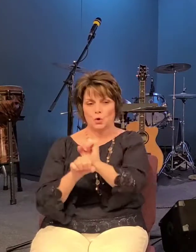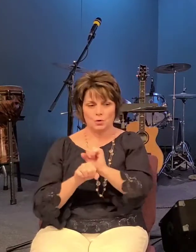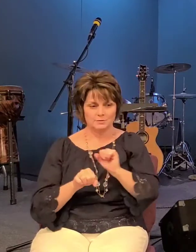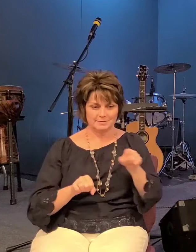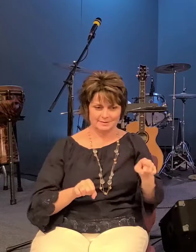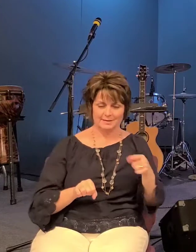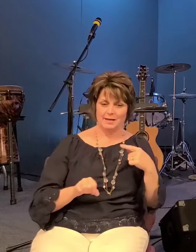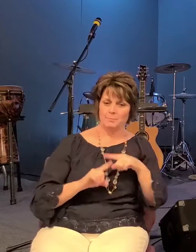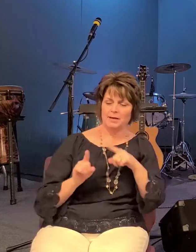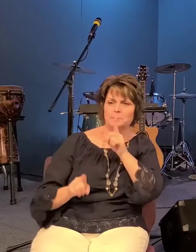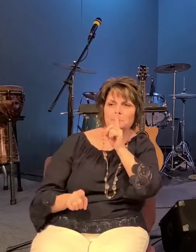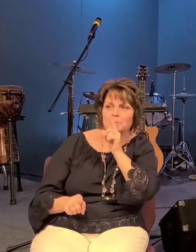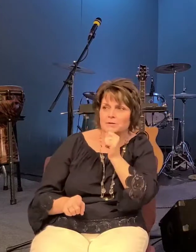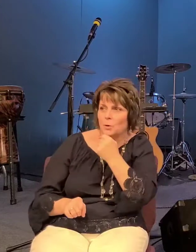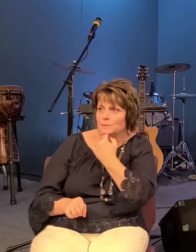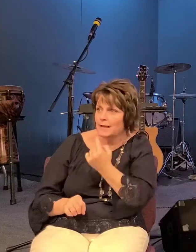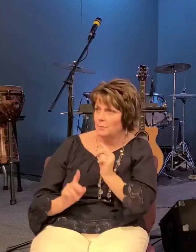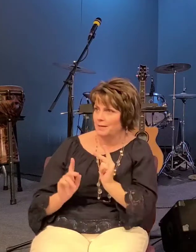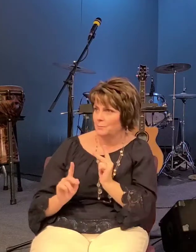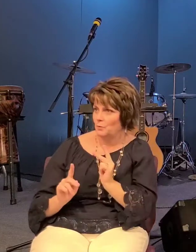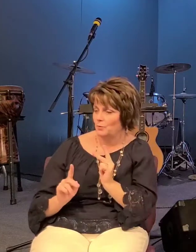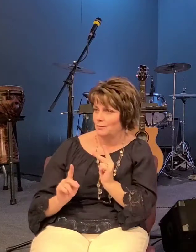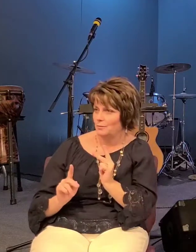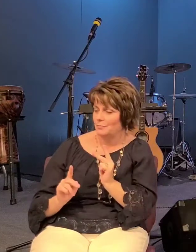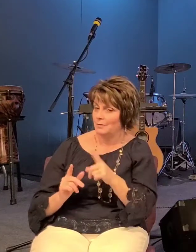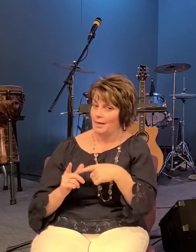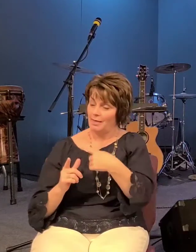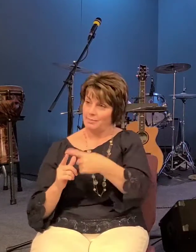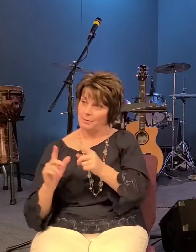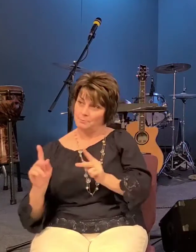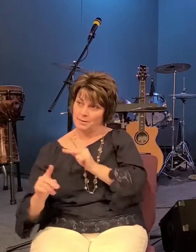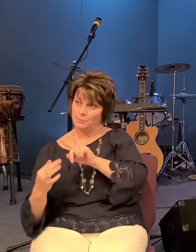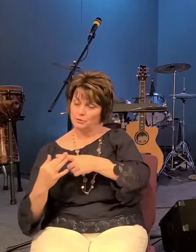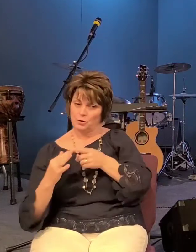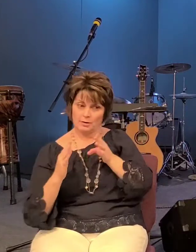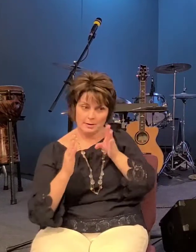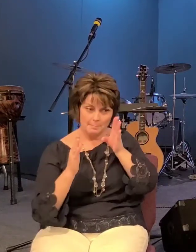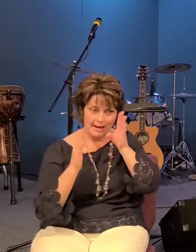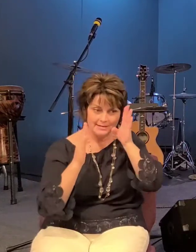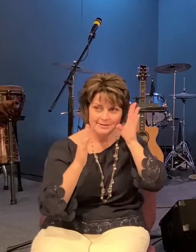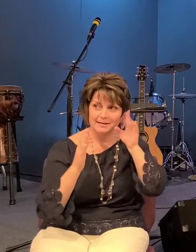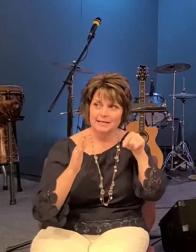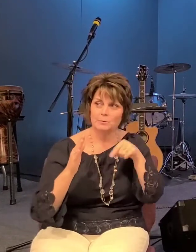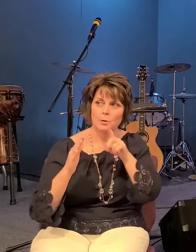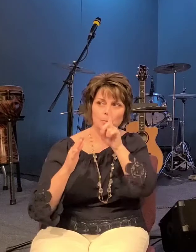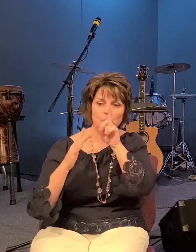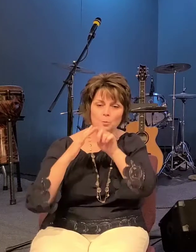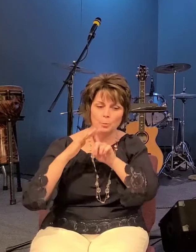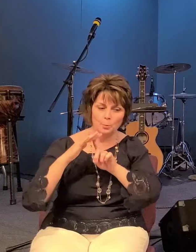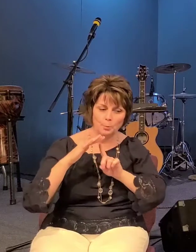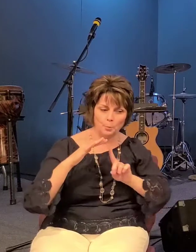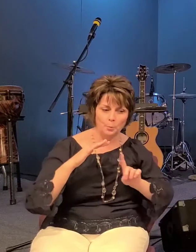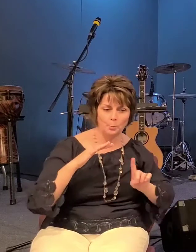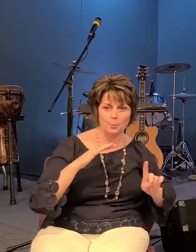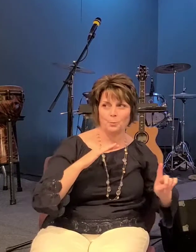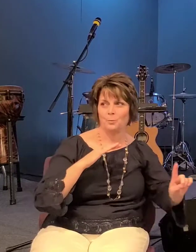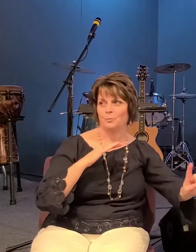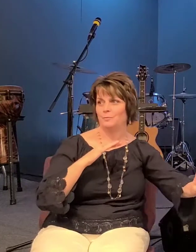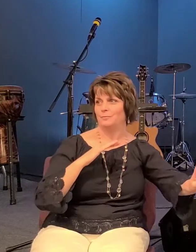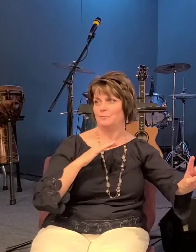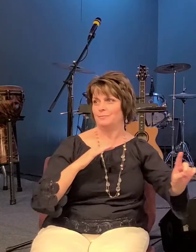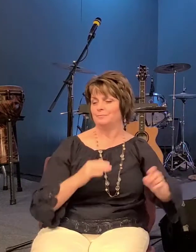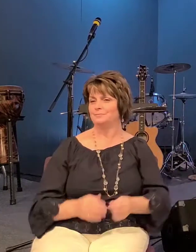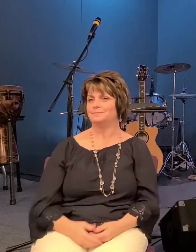people start paying attention to who he is he slips away in the crowd